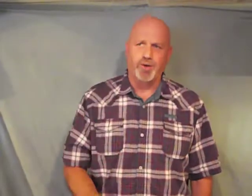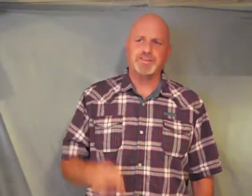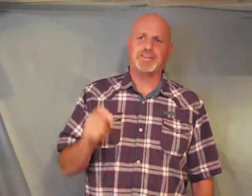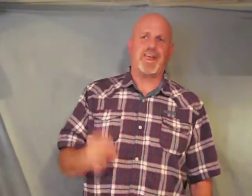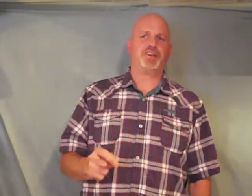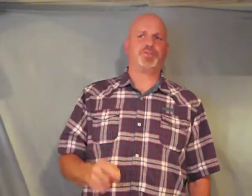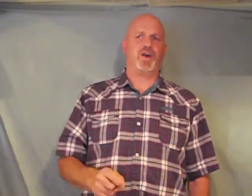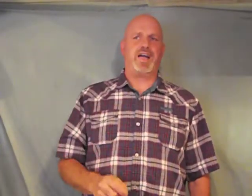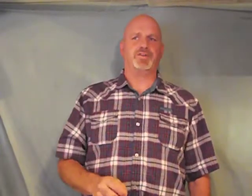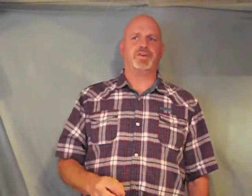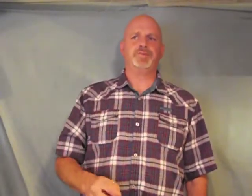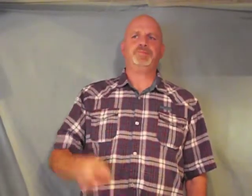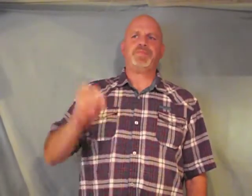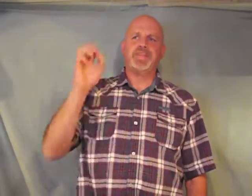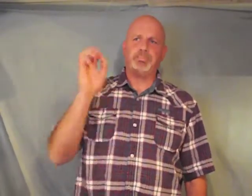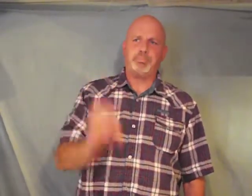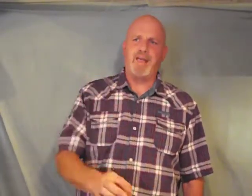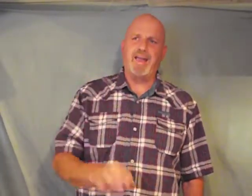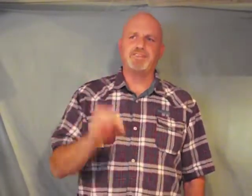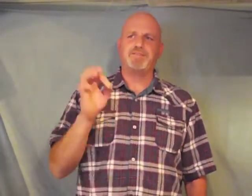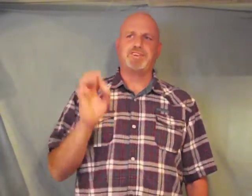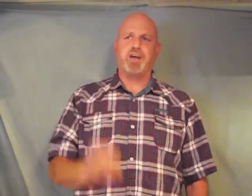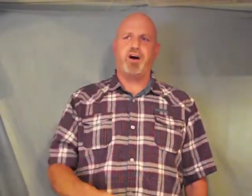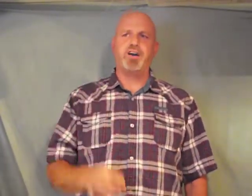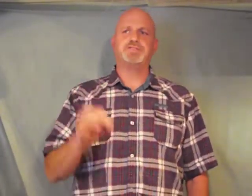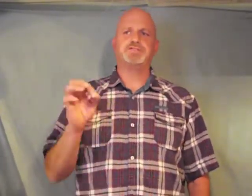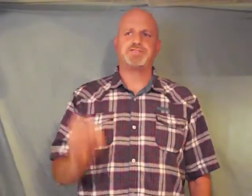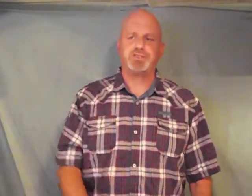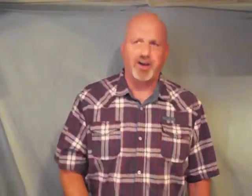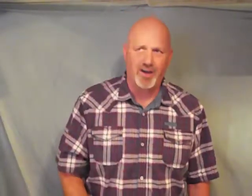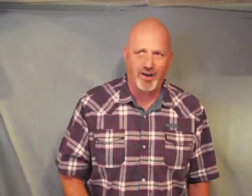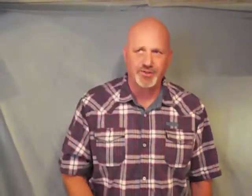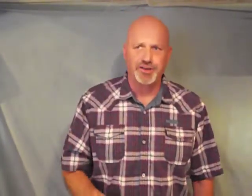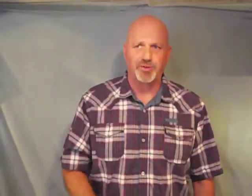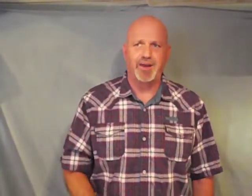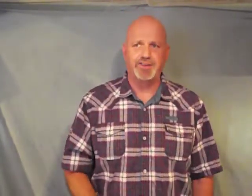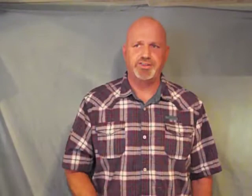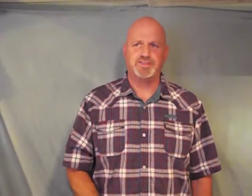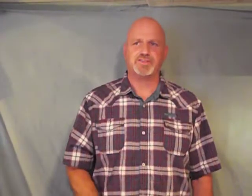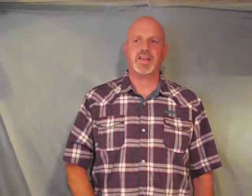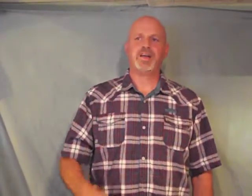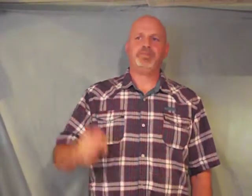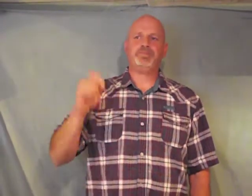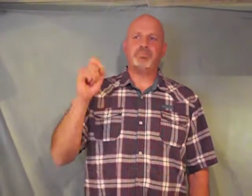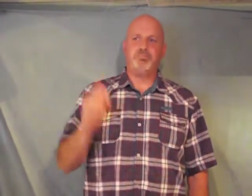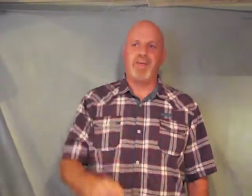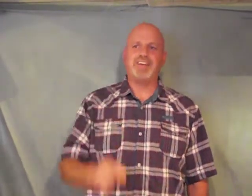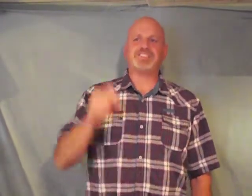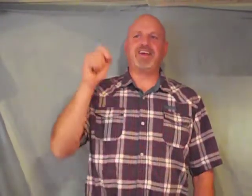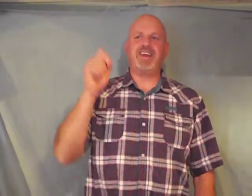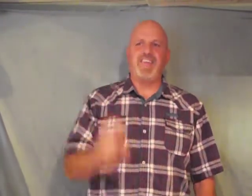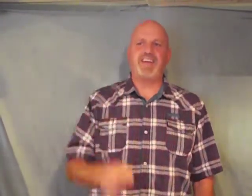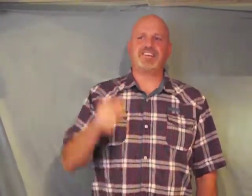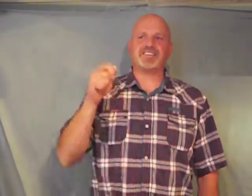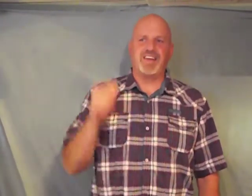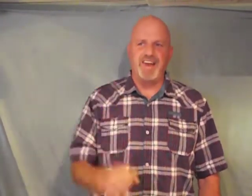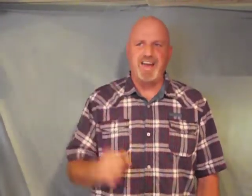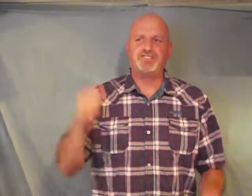stands forever the plans of his heart to all generations blessed is the nation